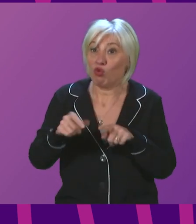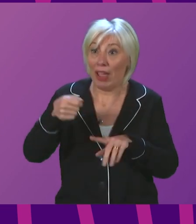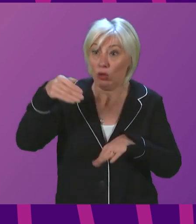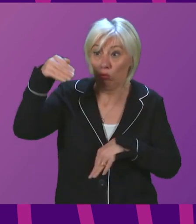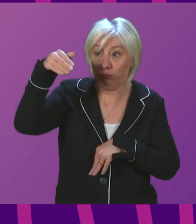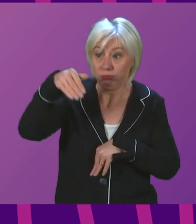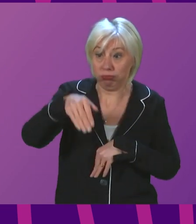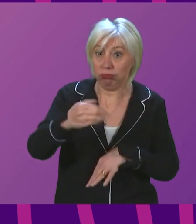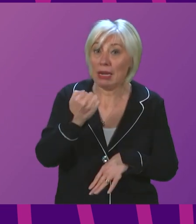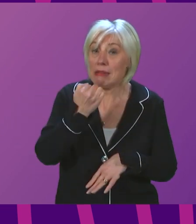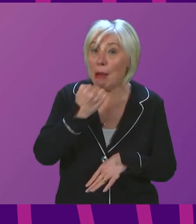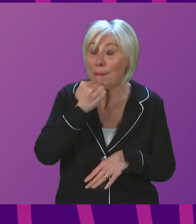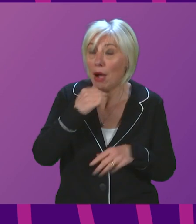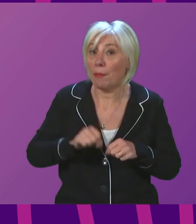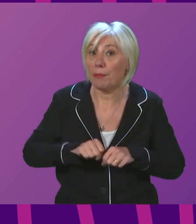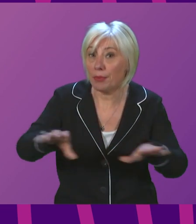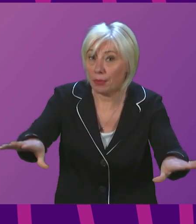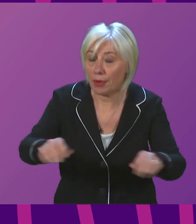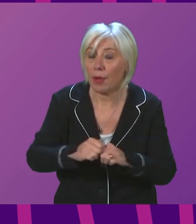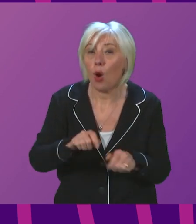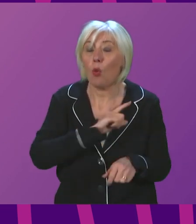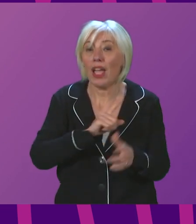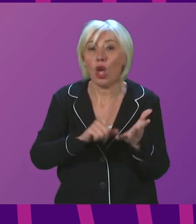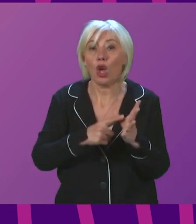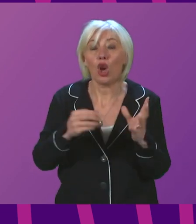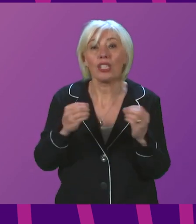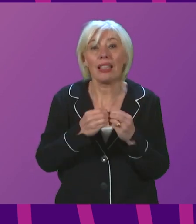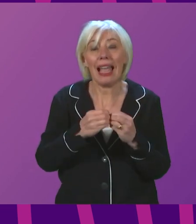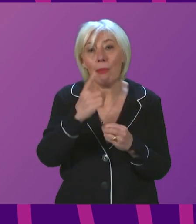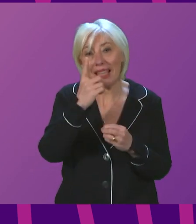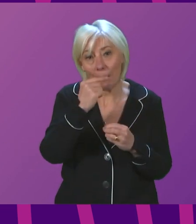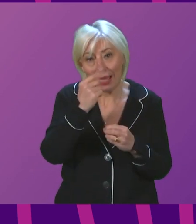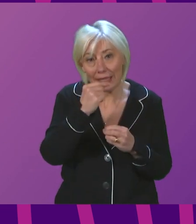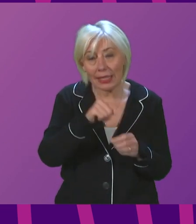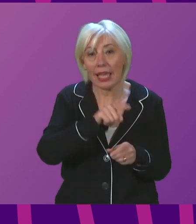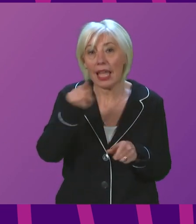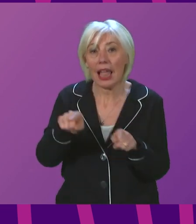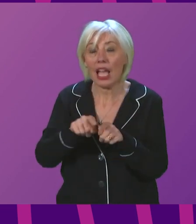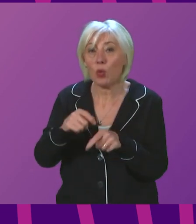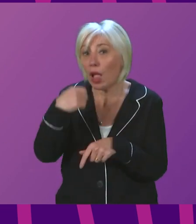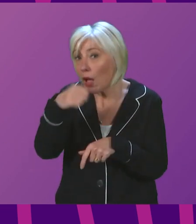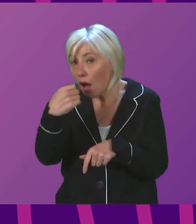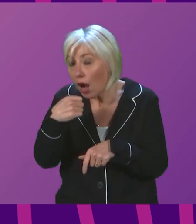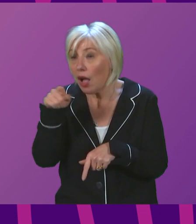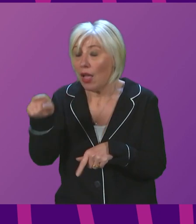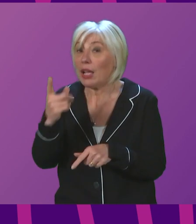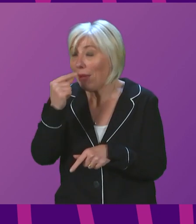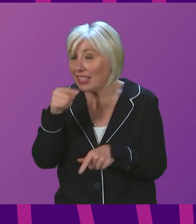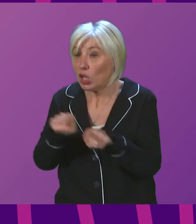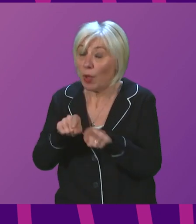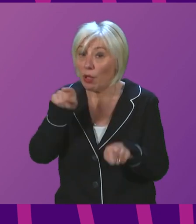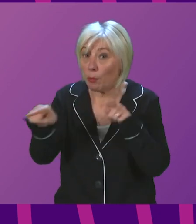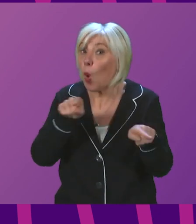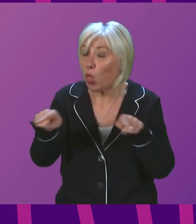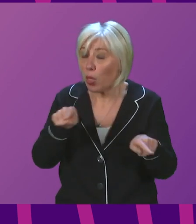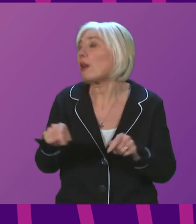on cases. Of course, lab capacity is only one-half of our testing capacity. The sampling capacity is another. But right now,